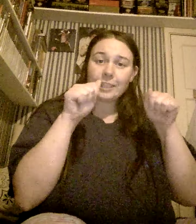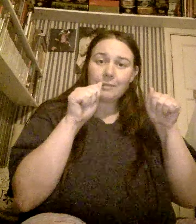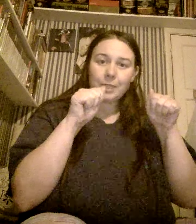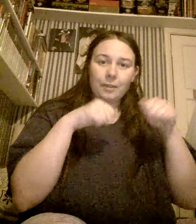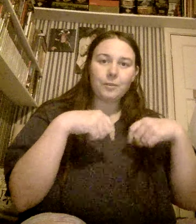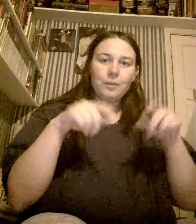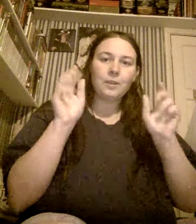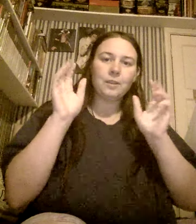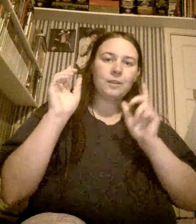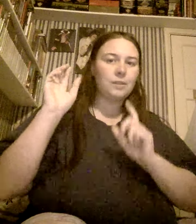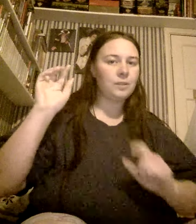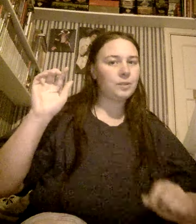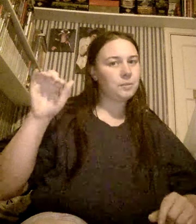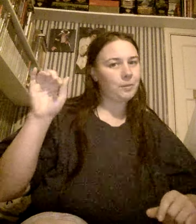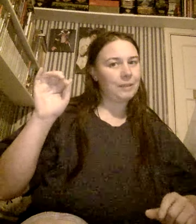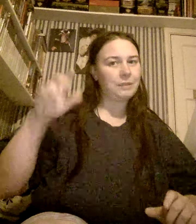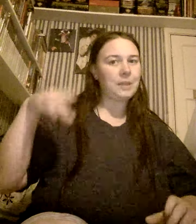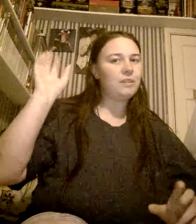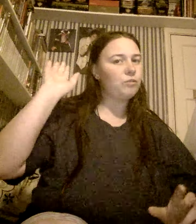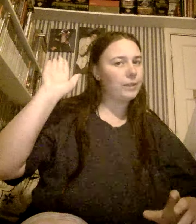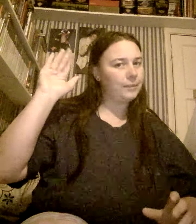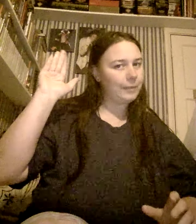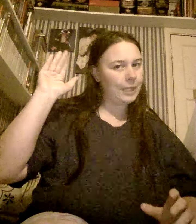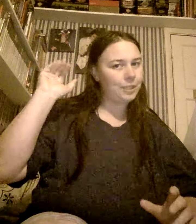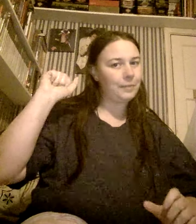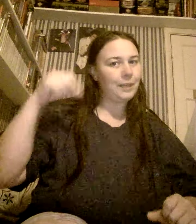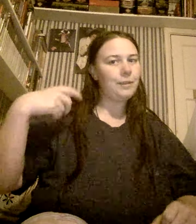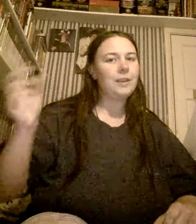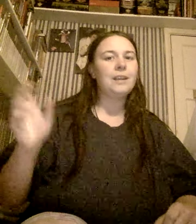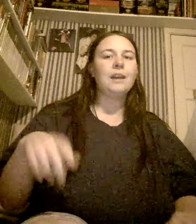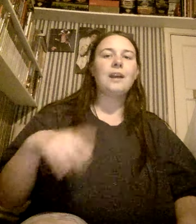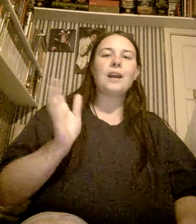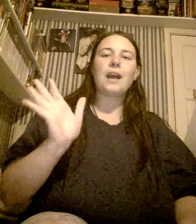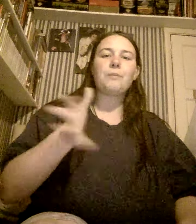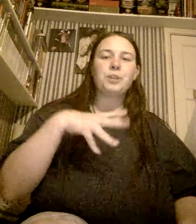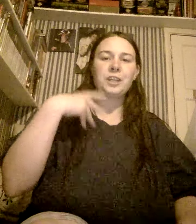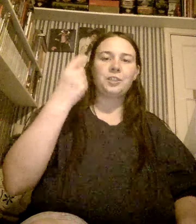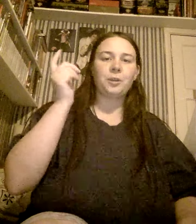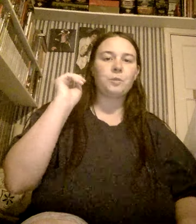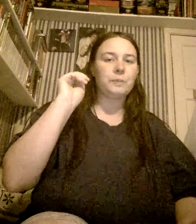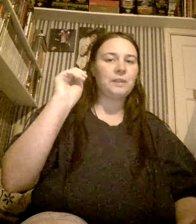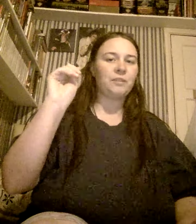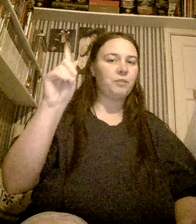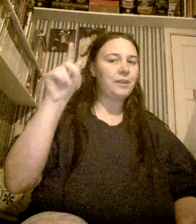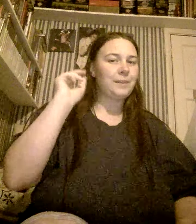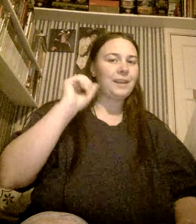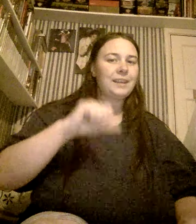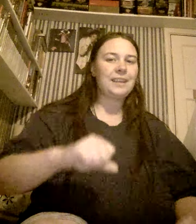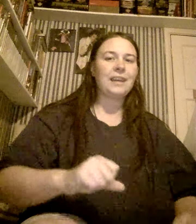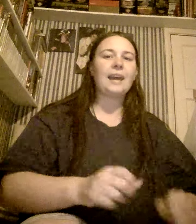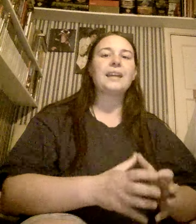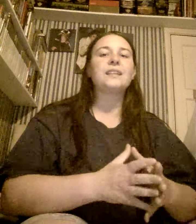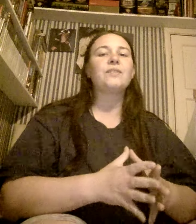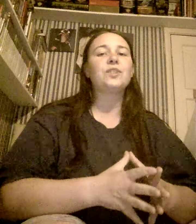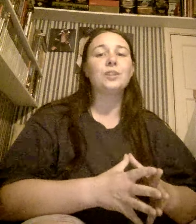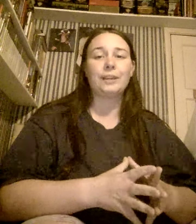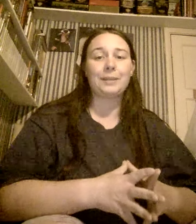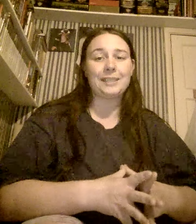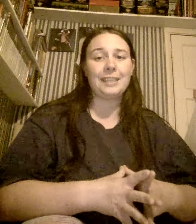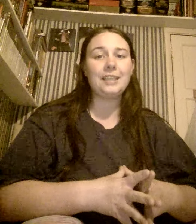down below. Subscribe to me. Ring the location bell. Amory Hedgehog will be right back. And if you like my singing.